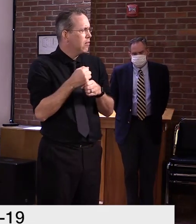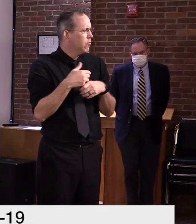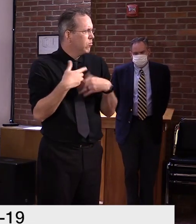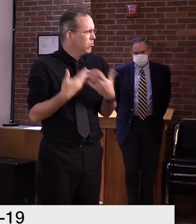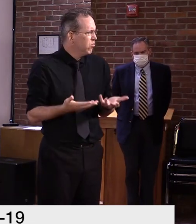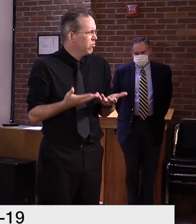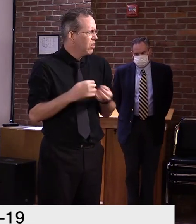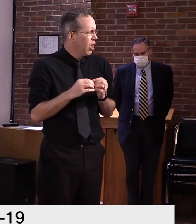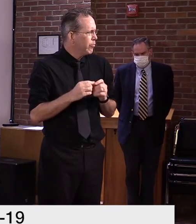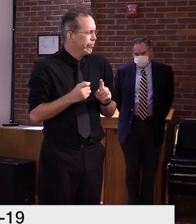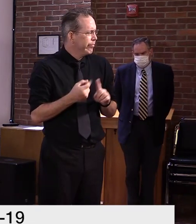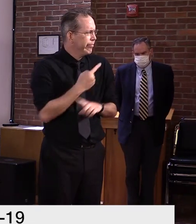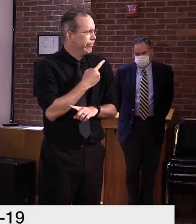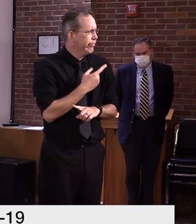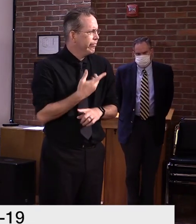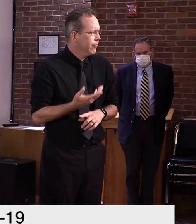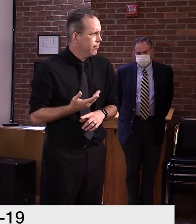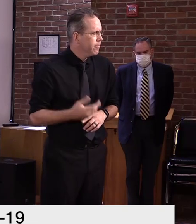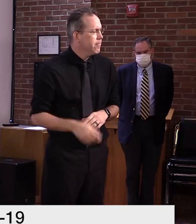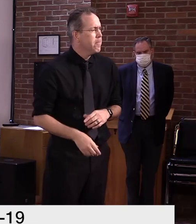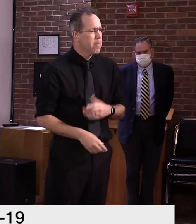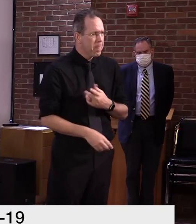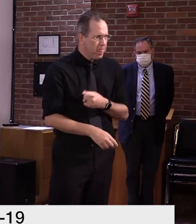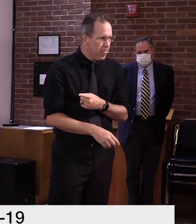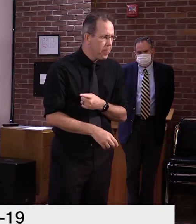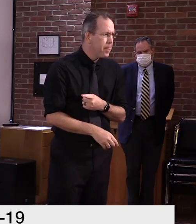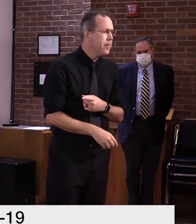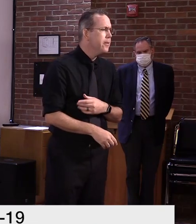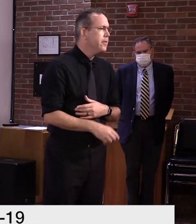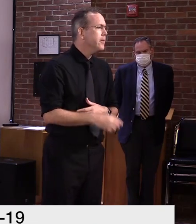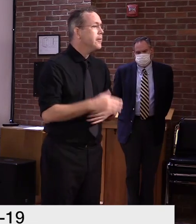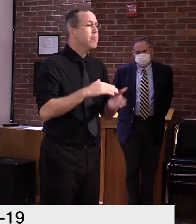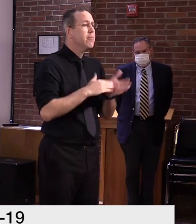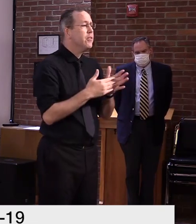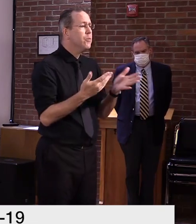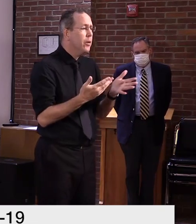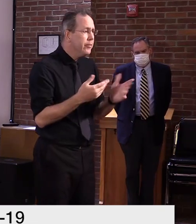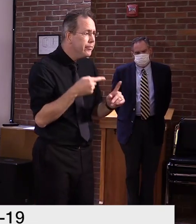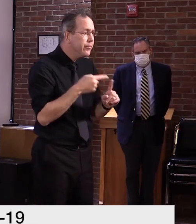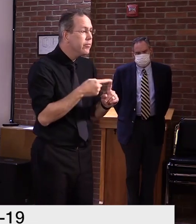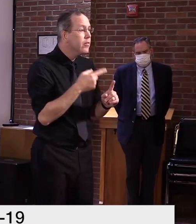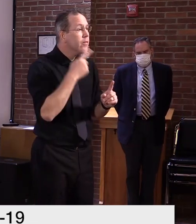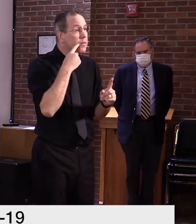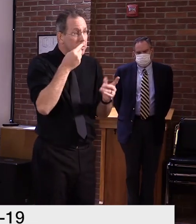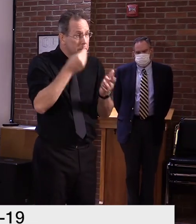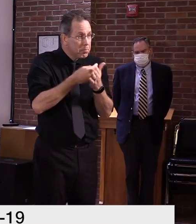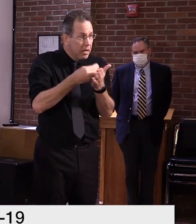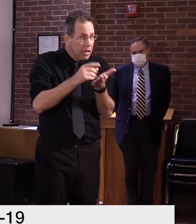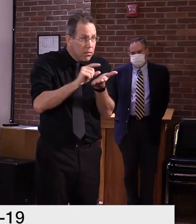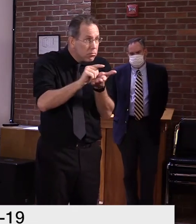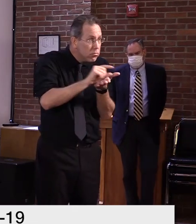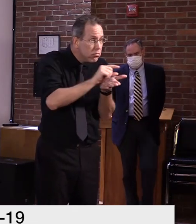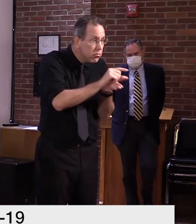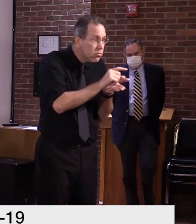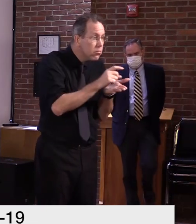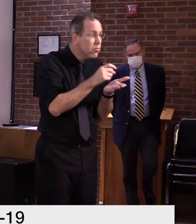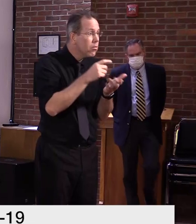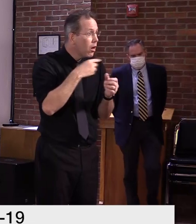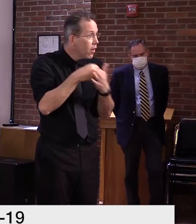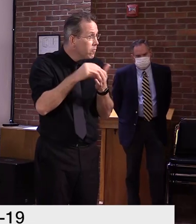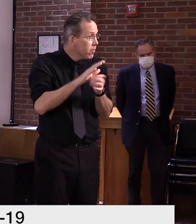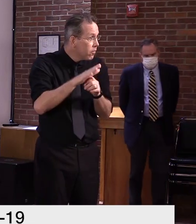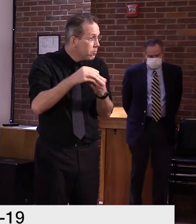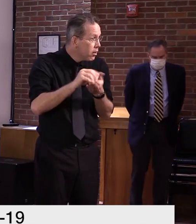eligible under other parts within that determination. So again, it could be that it's a claim that got caught in our